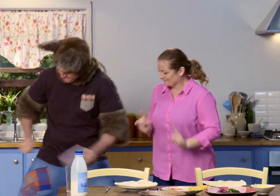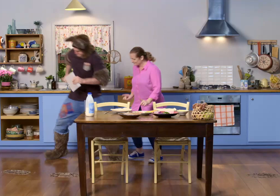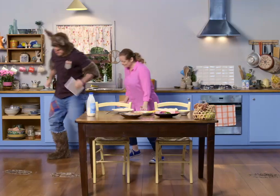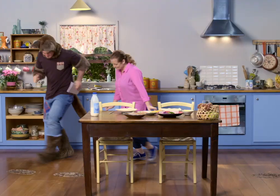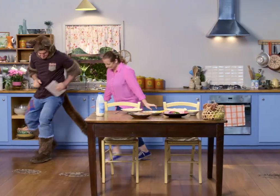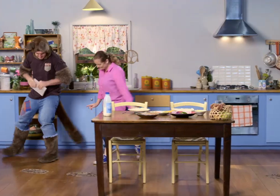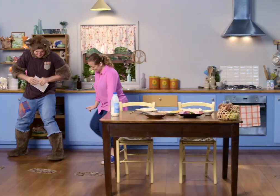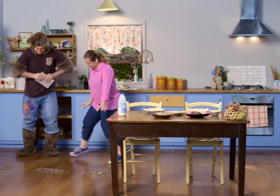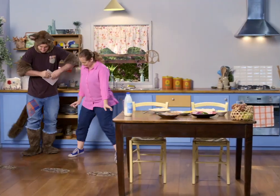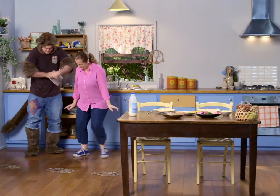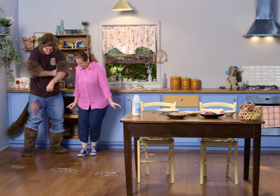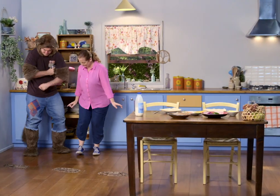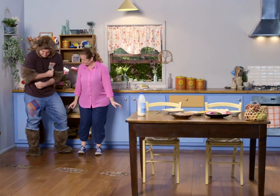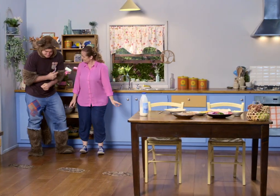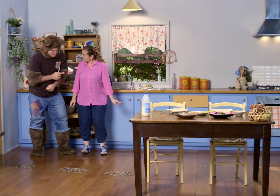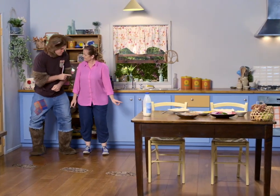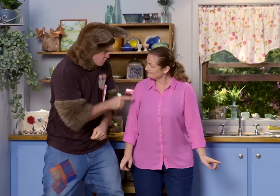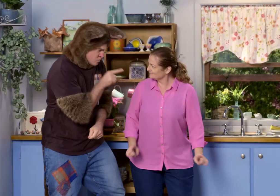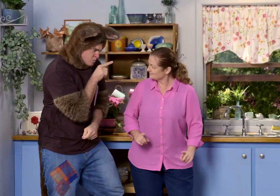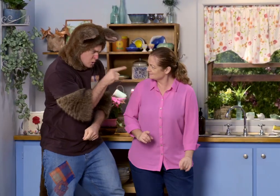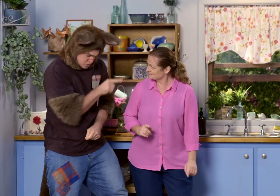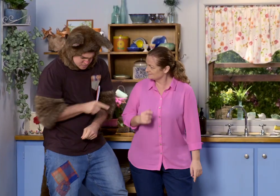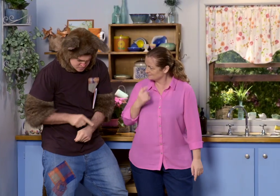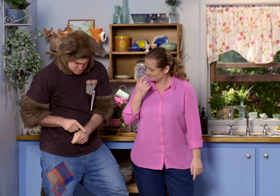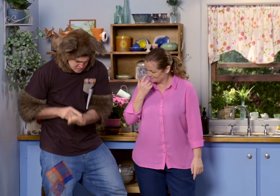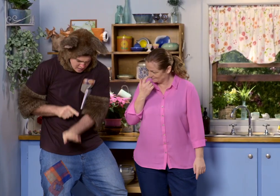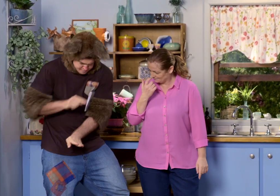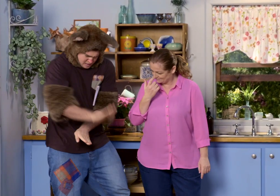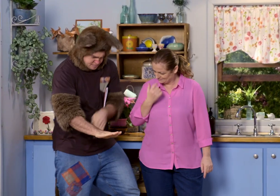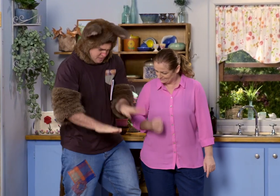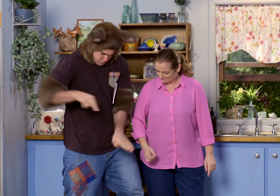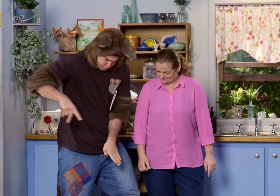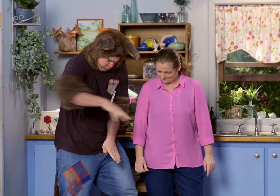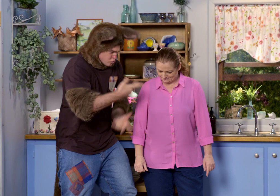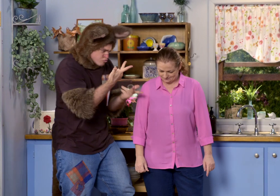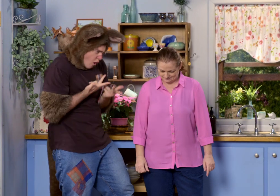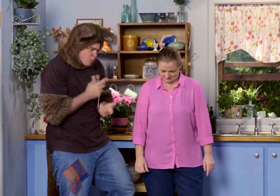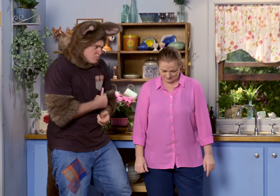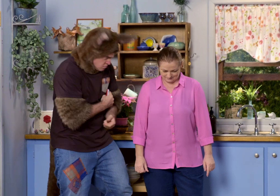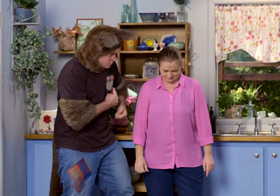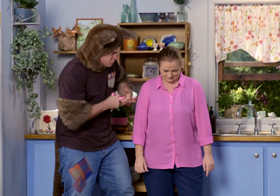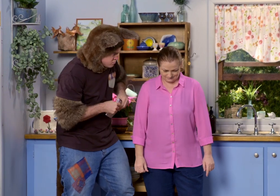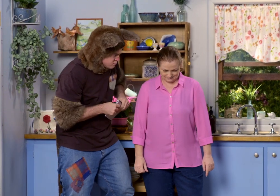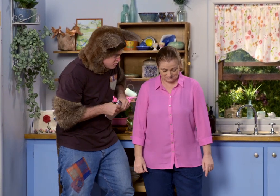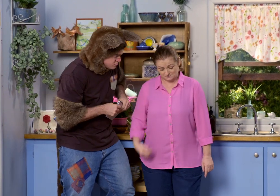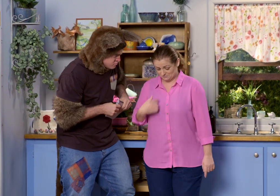Mm-hmm. Now, can you please walk along these footprints so I can see? Alright.